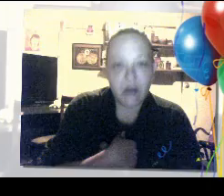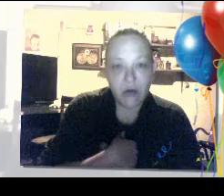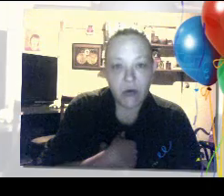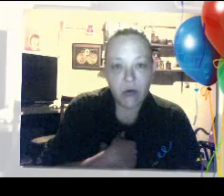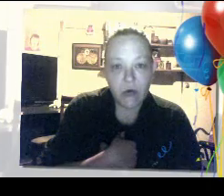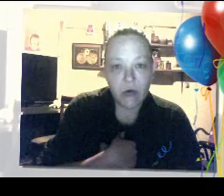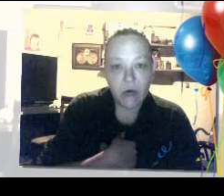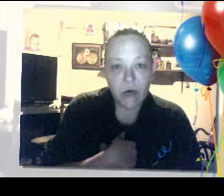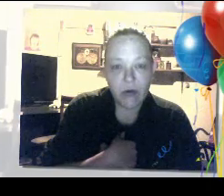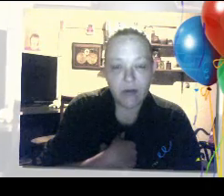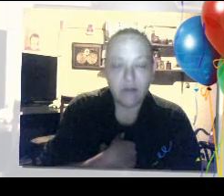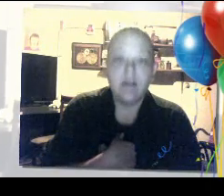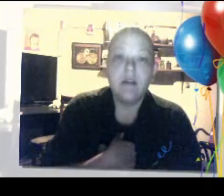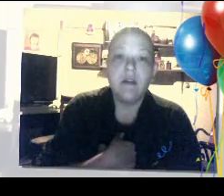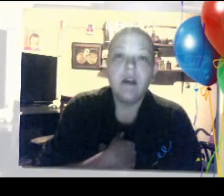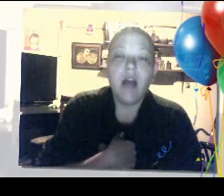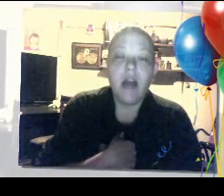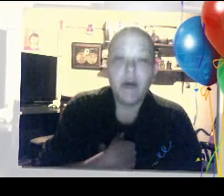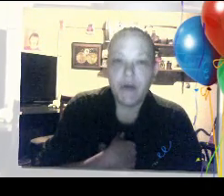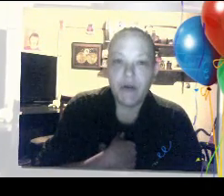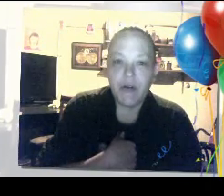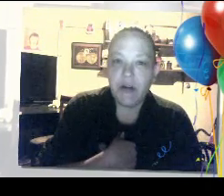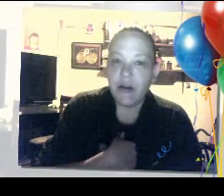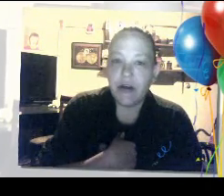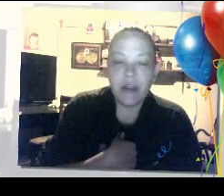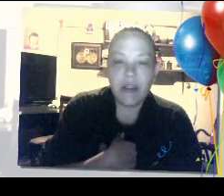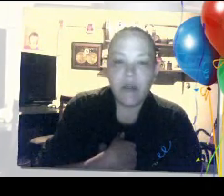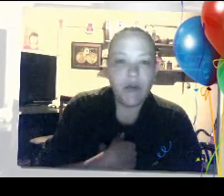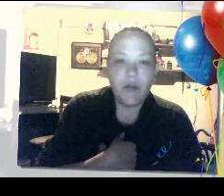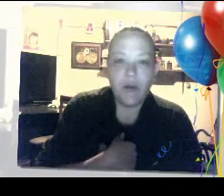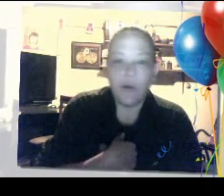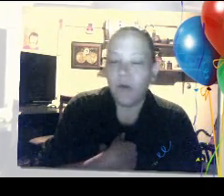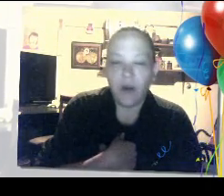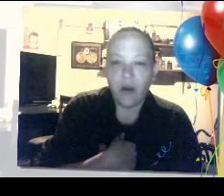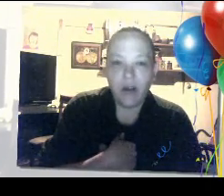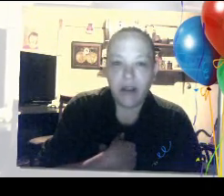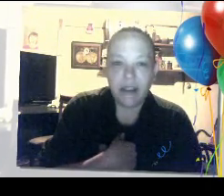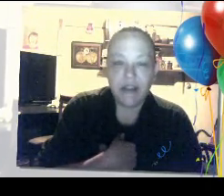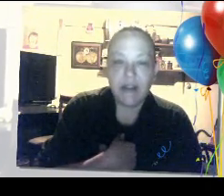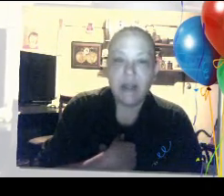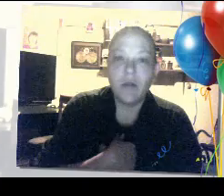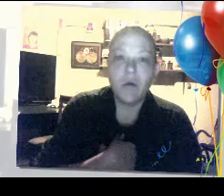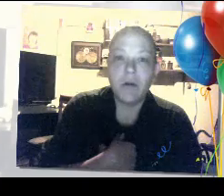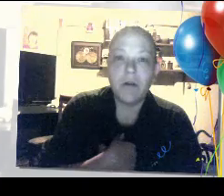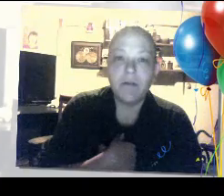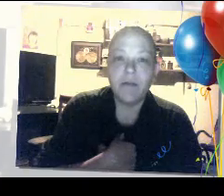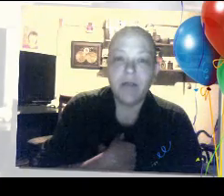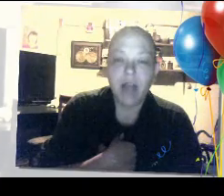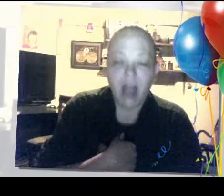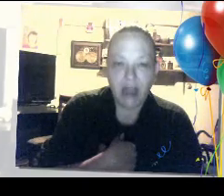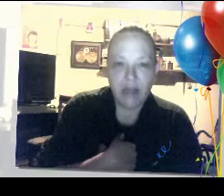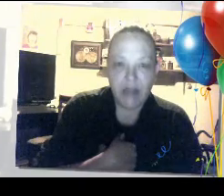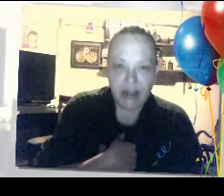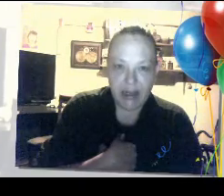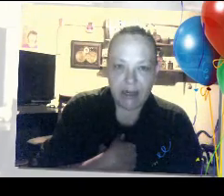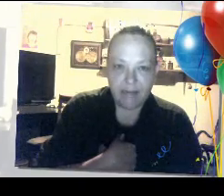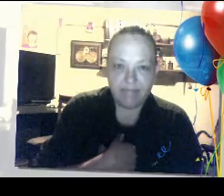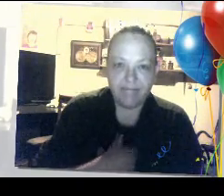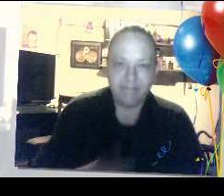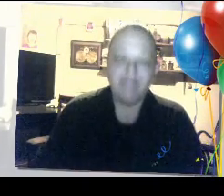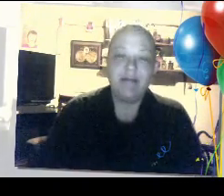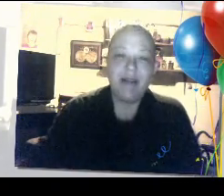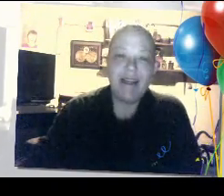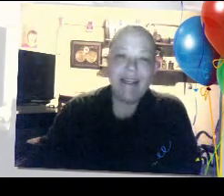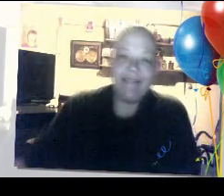you i hope your new year is overflowing with all that's good in the world i love you honey